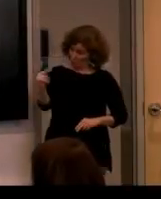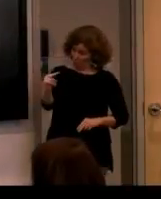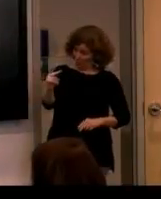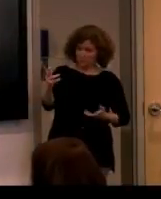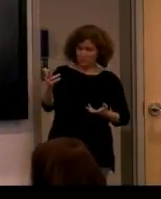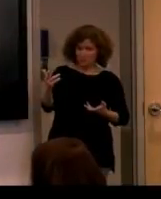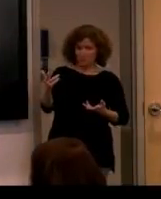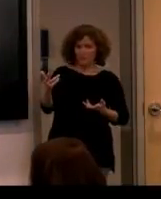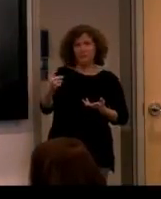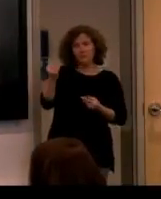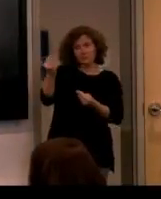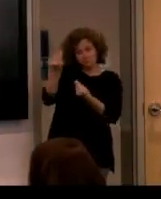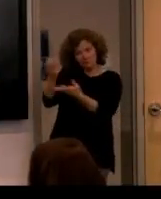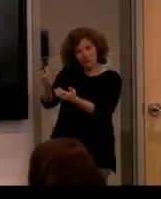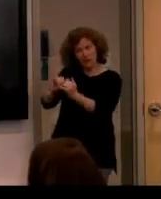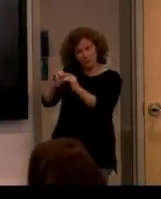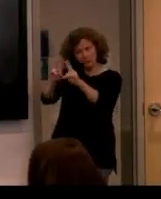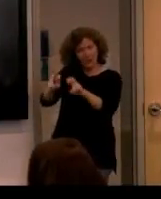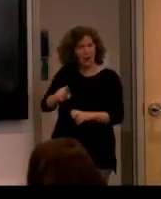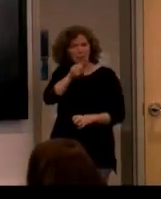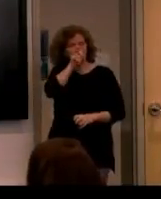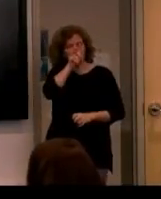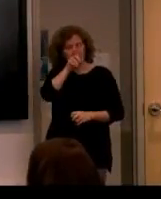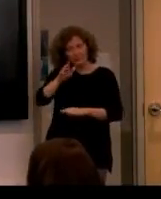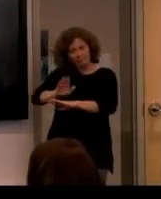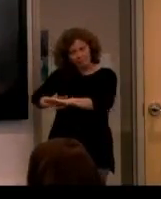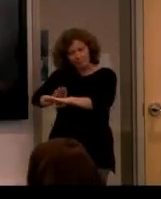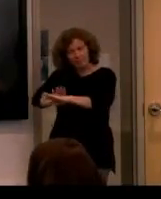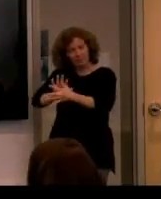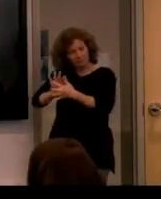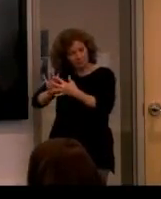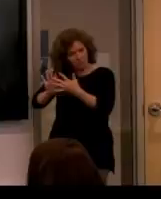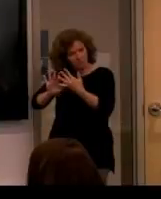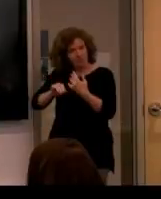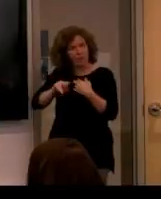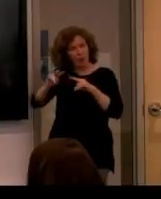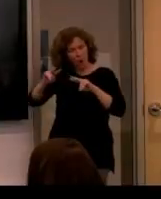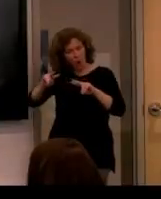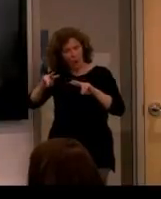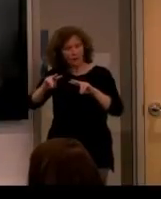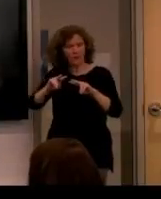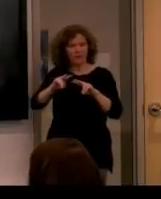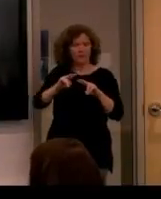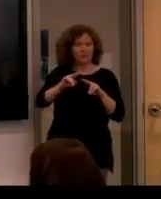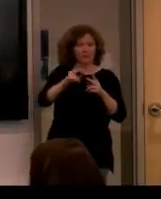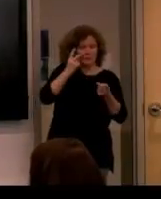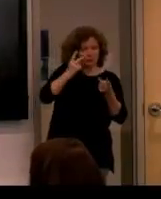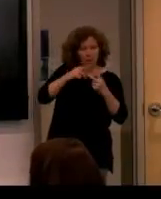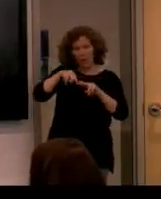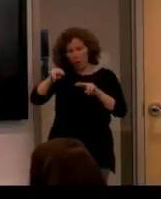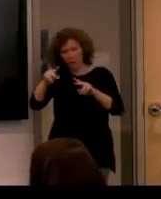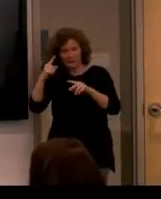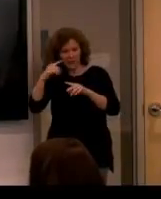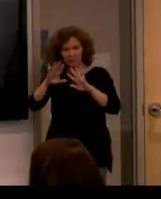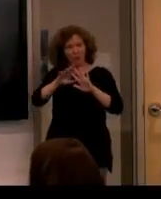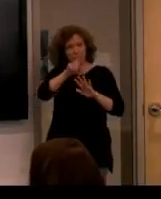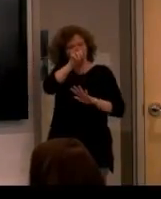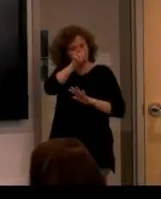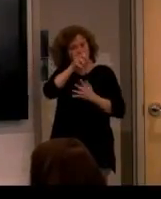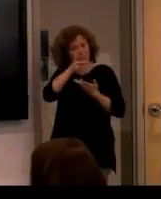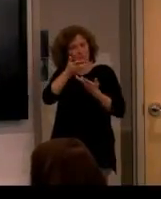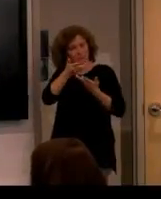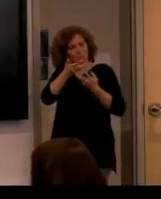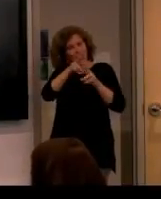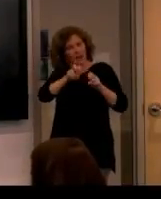you didn't tell us how to do the analysis, you didn't say, you know, look at the visuals, look at the sound. I'm sure there are ways of